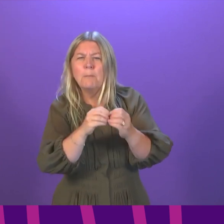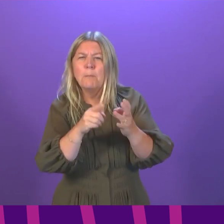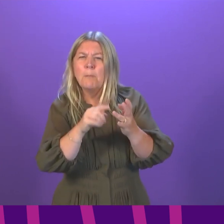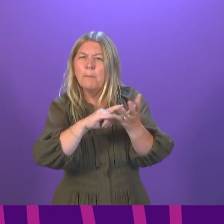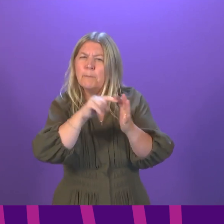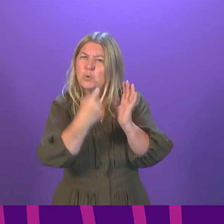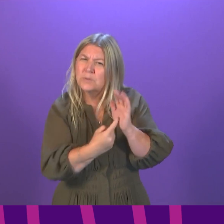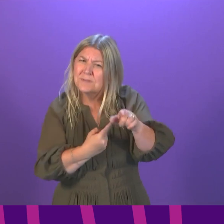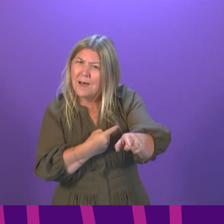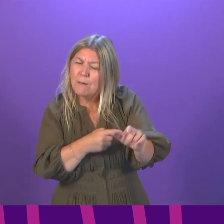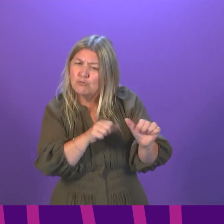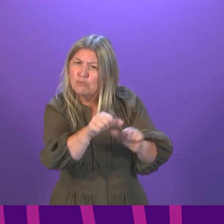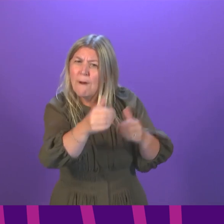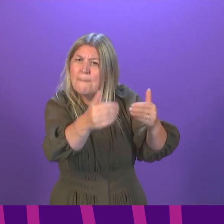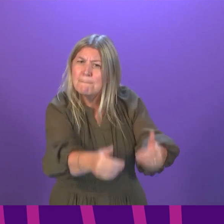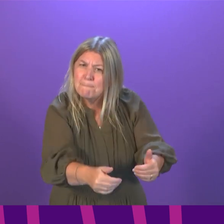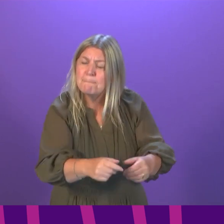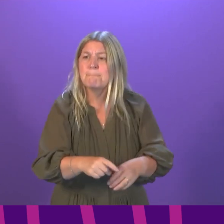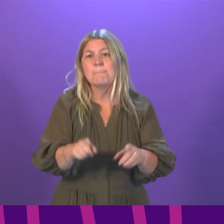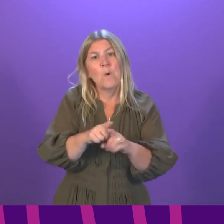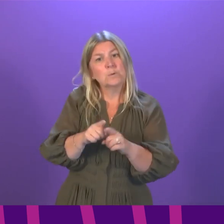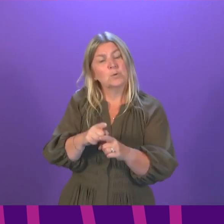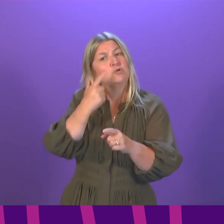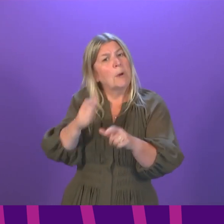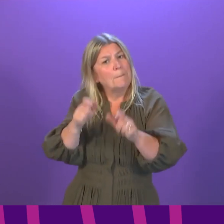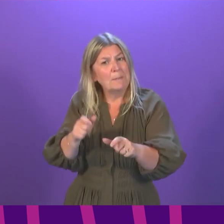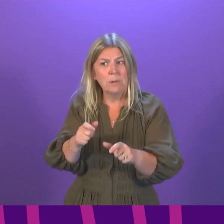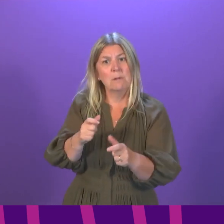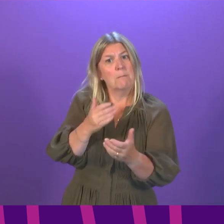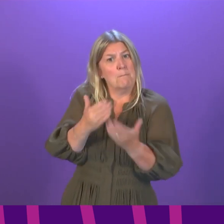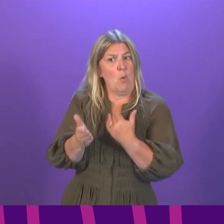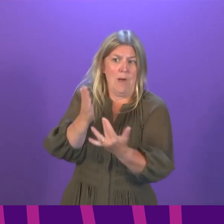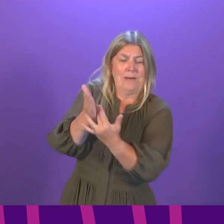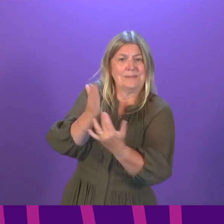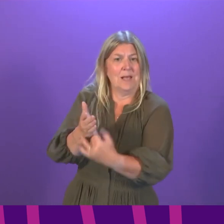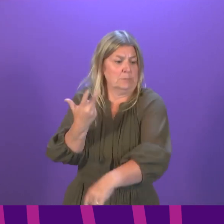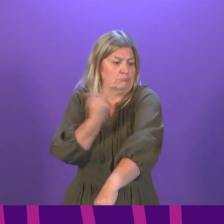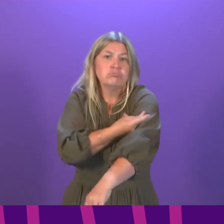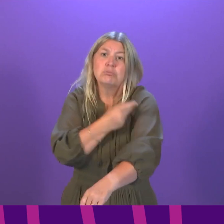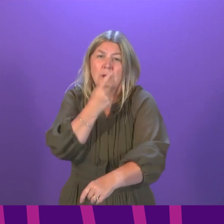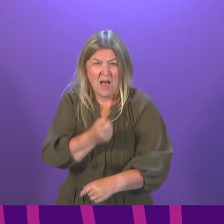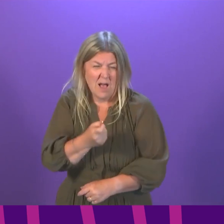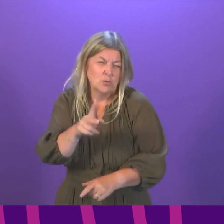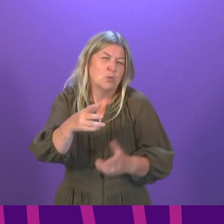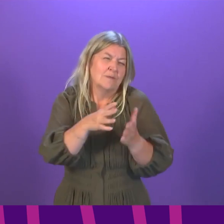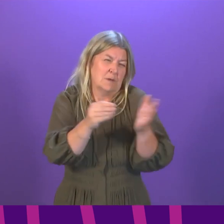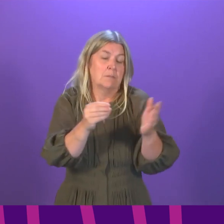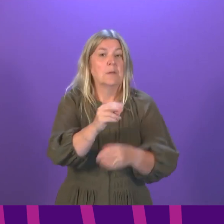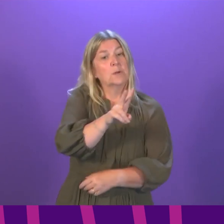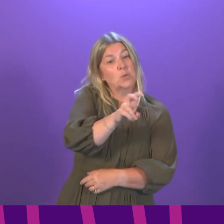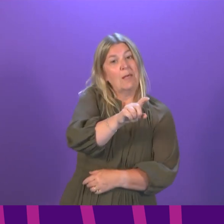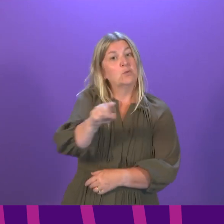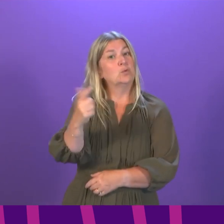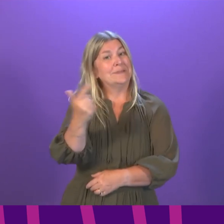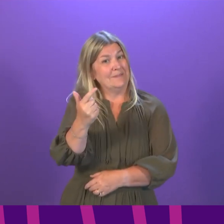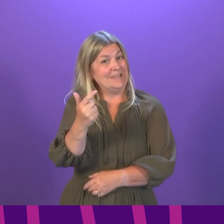eligibility will be extended more widely for young people. What guarantee can the First Minister provide that all eligible 12- to 17-year-olds will receive